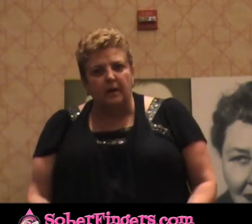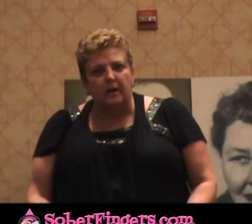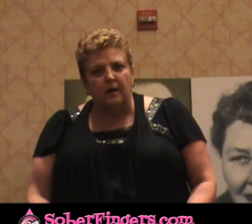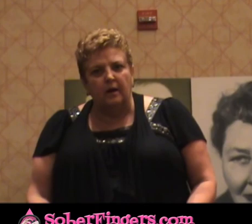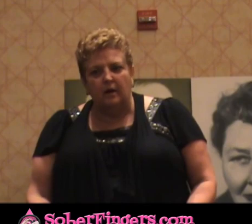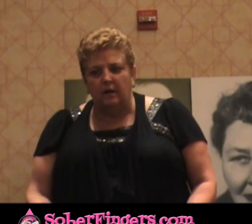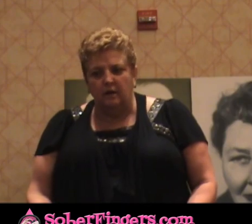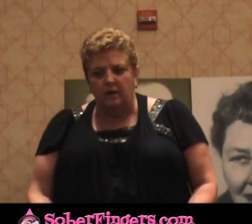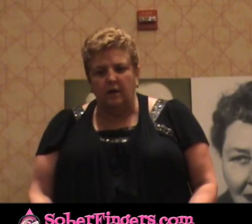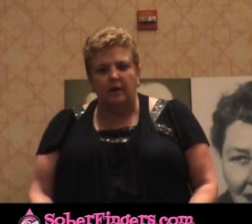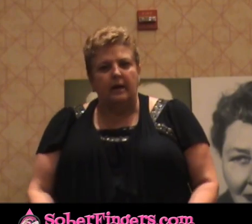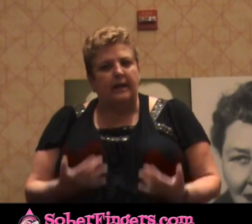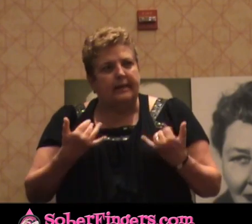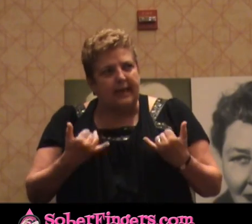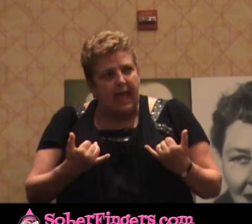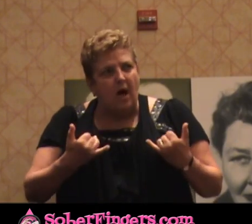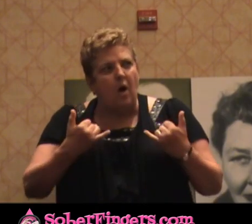We have a problem. I'm president.